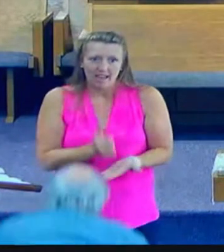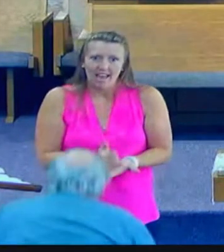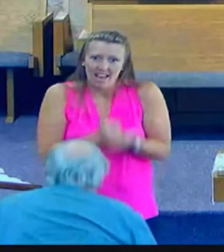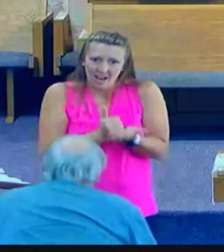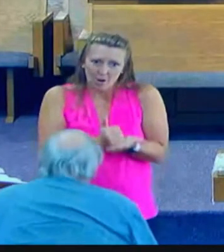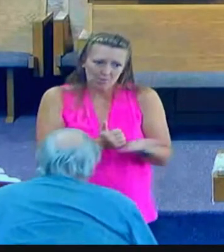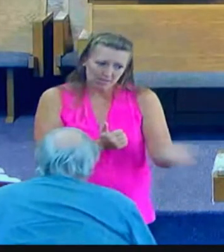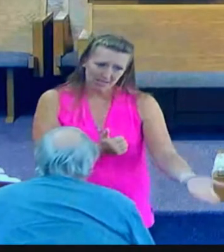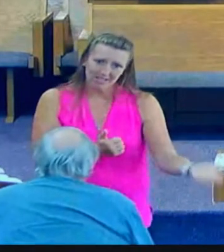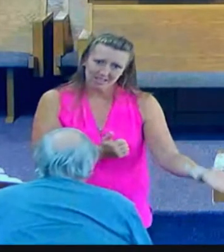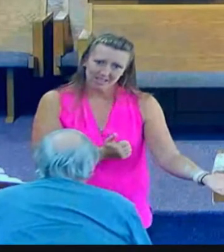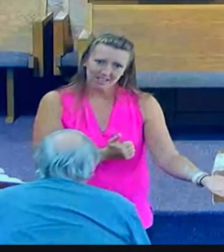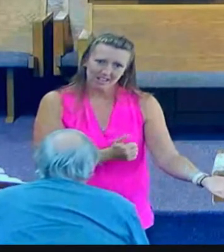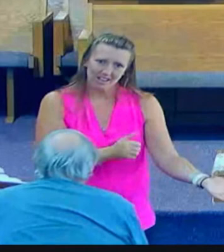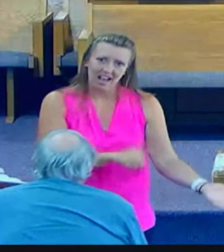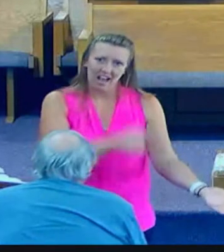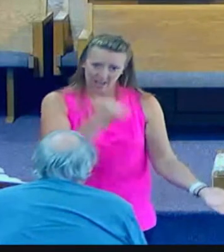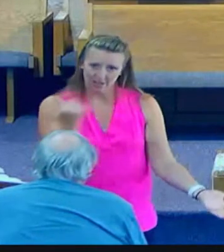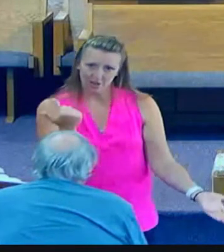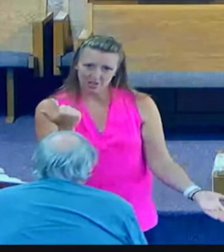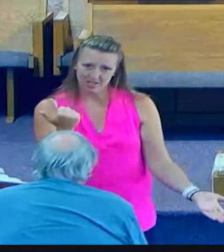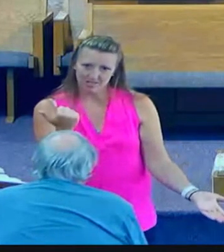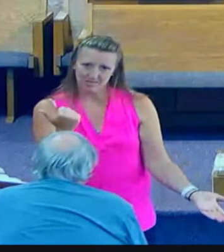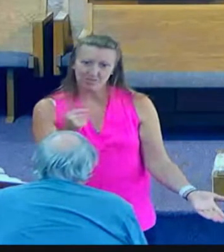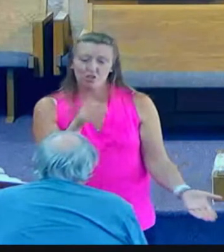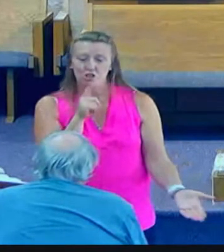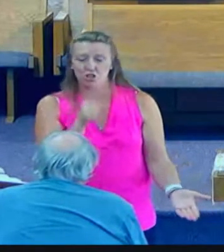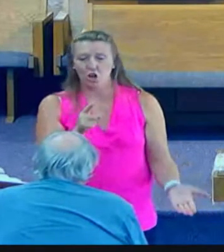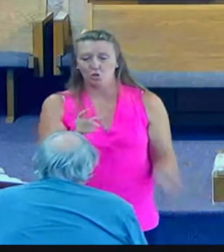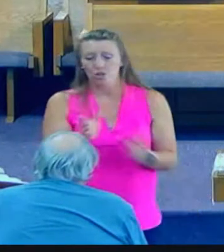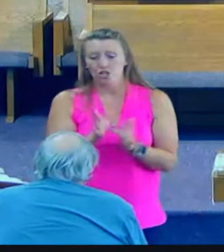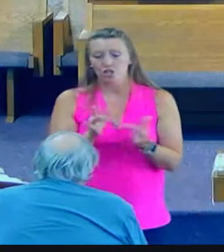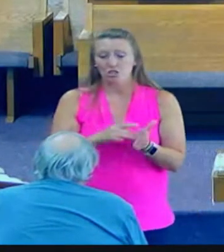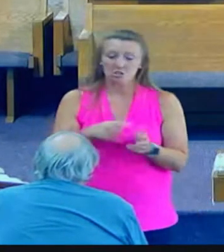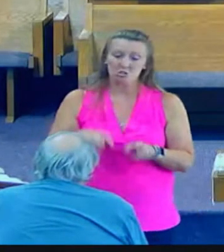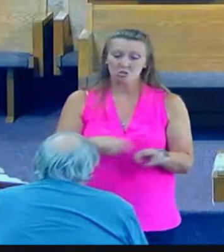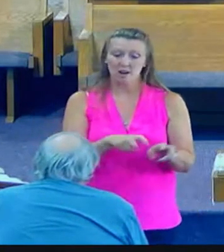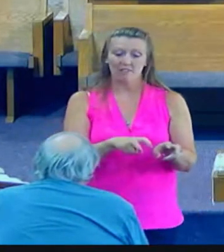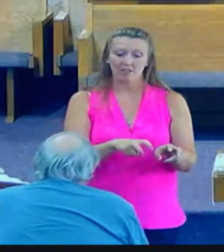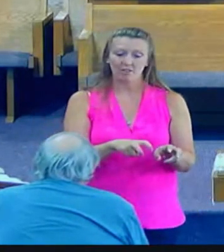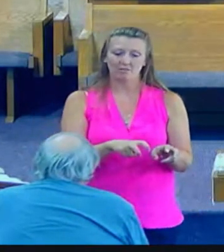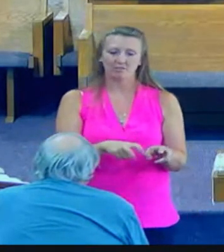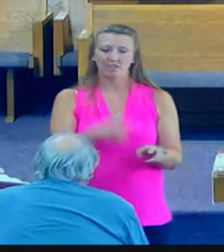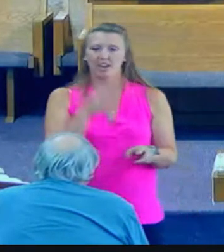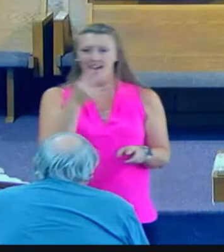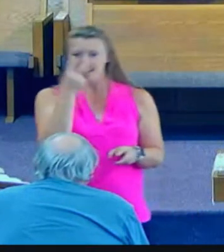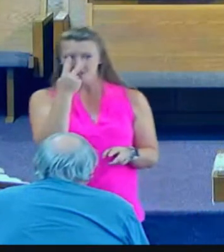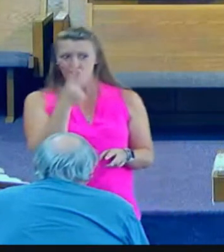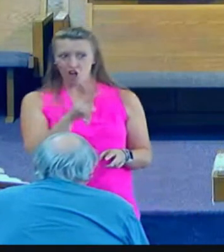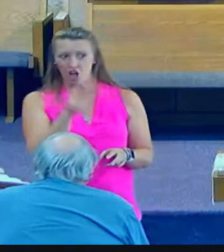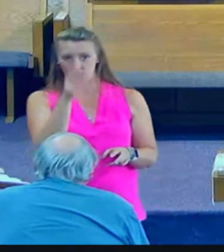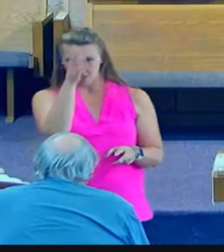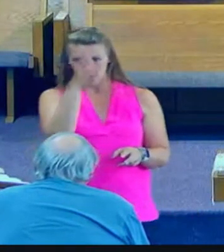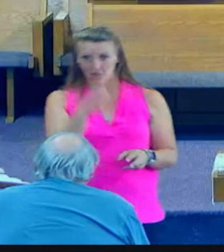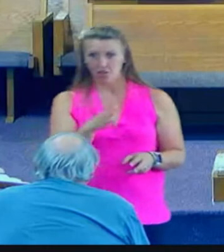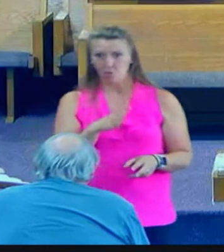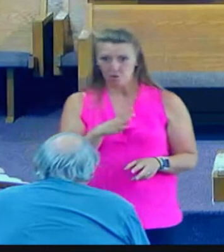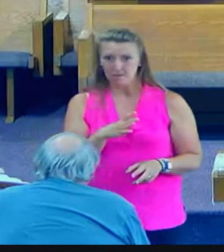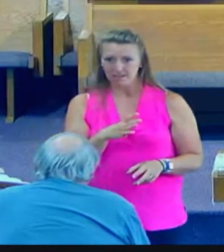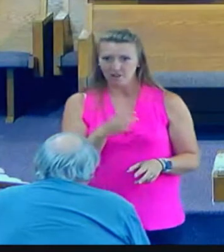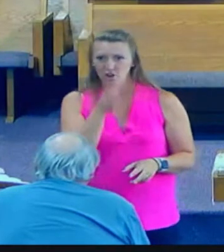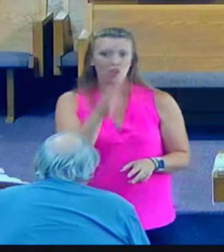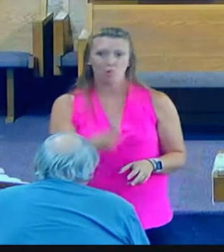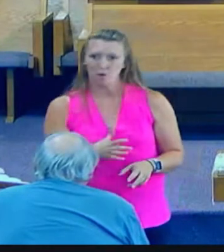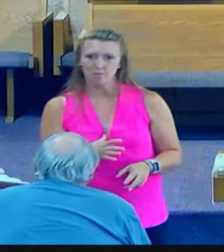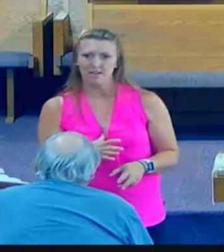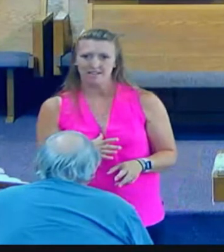came to draw water, and Jesus said to her, give me a drink. For his disciples had gone away into the city